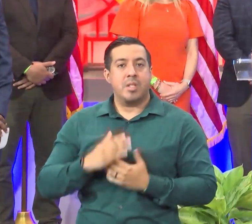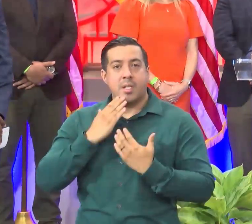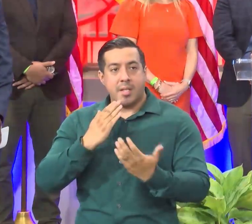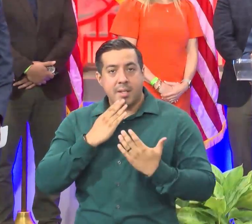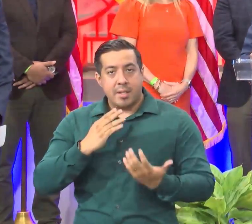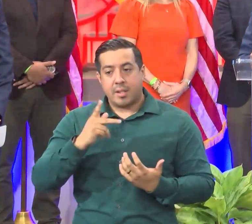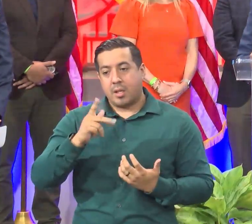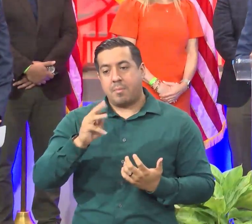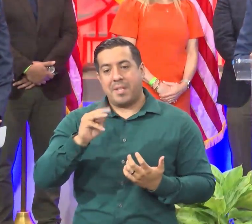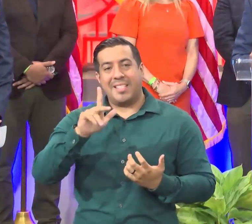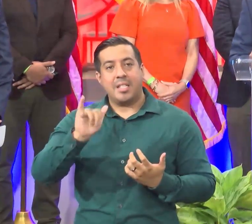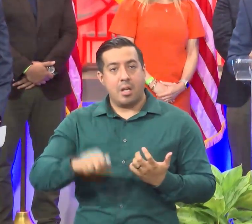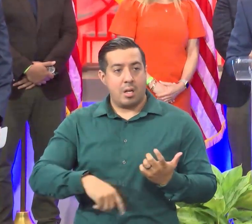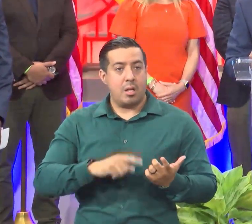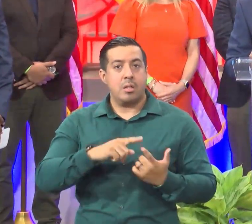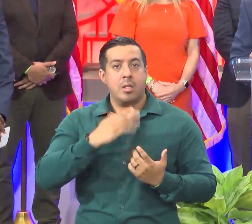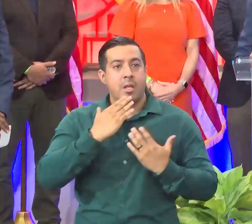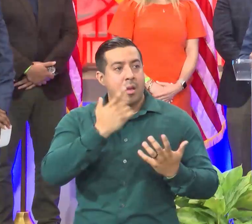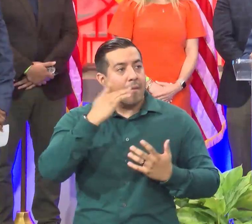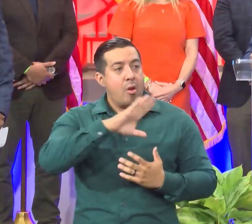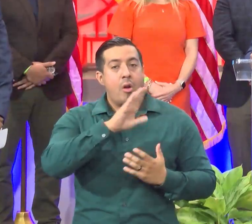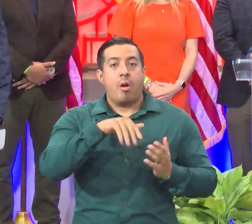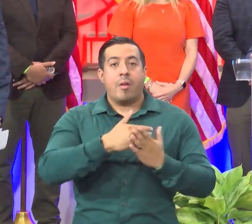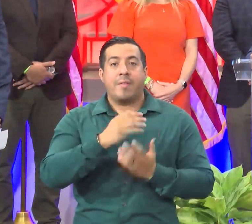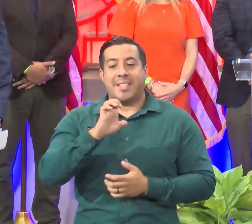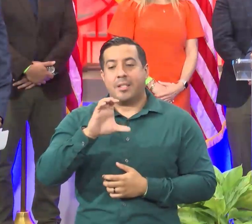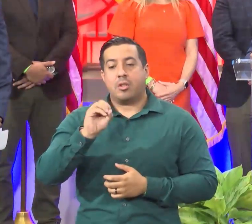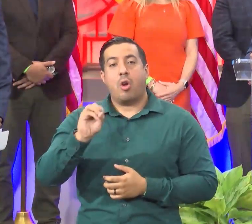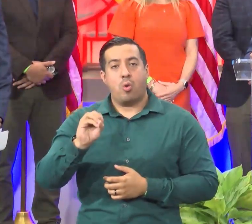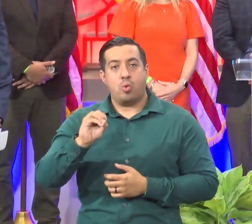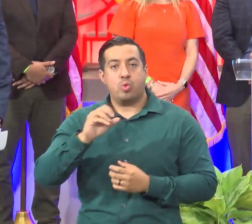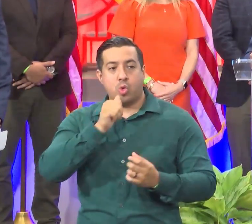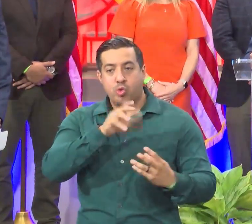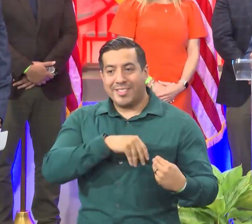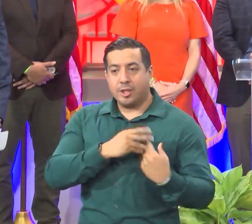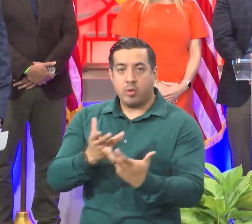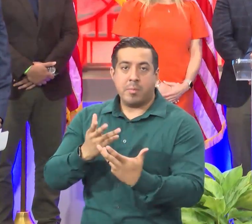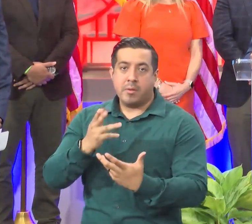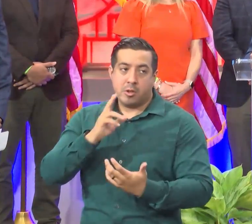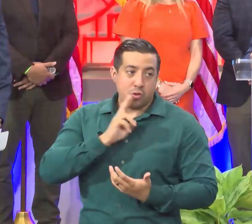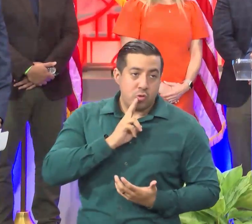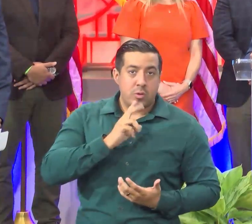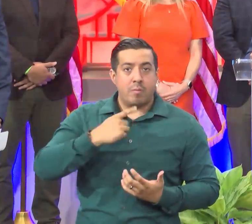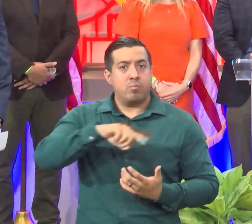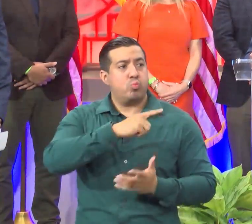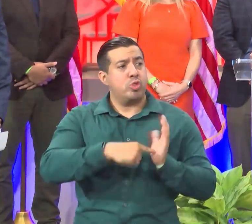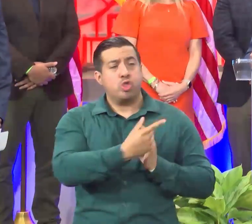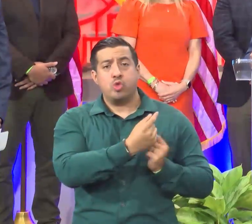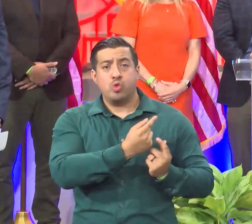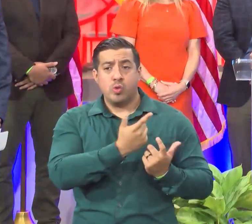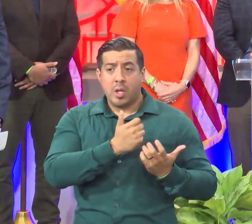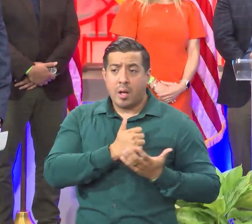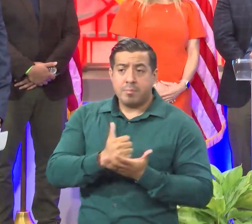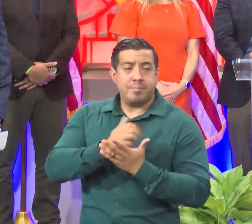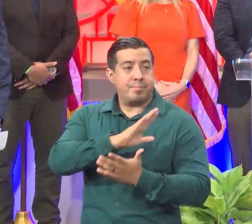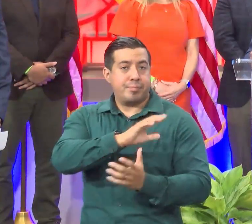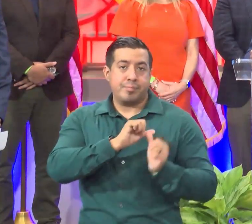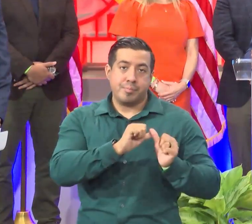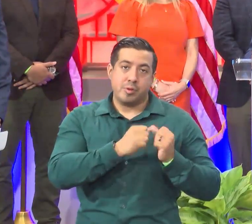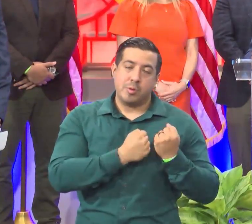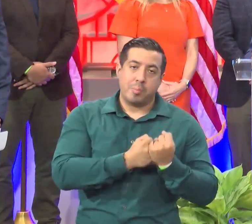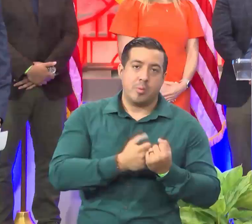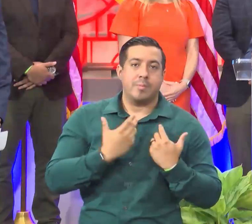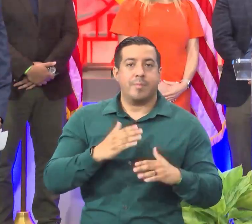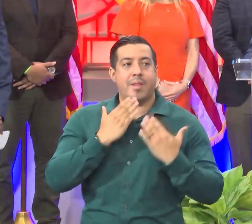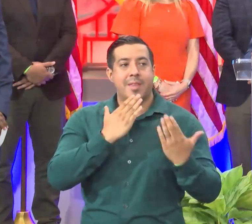Camellia, and your team at Civil Eagle Distributors Houston for all you have done in the community and your continued support. Please